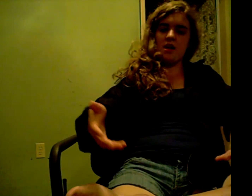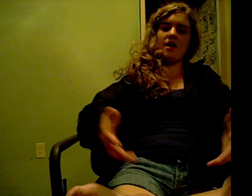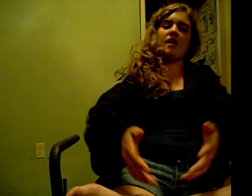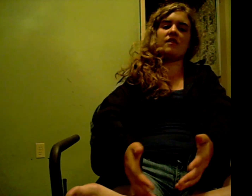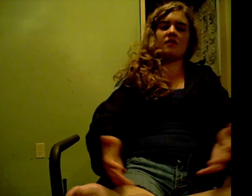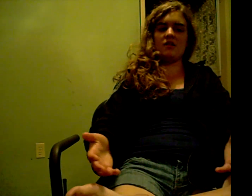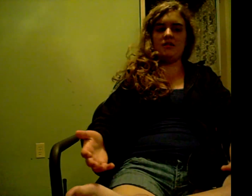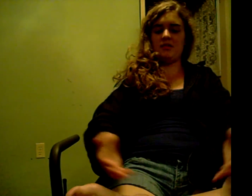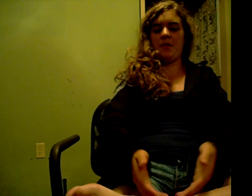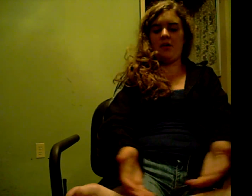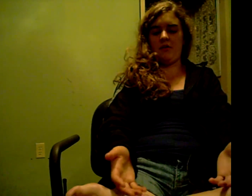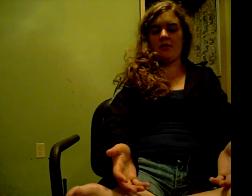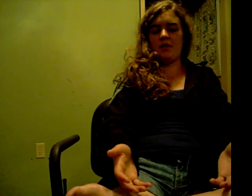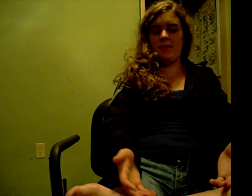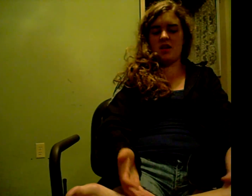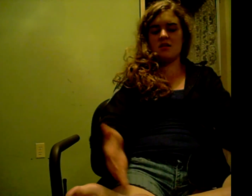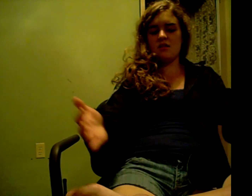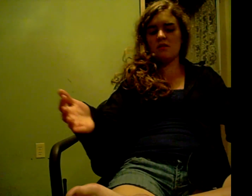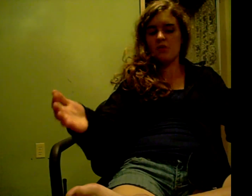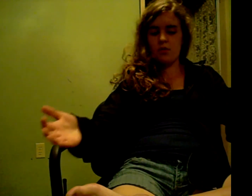And there it is. my hot dog. And I'm like, okay.